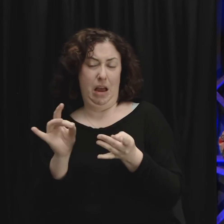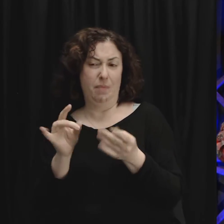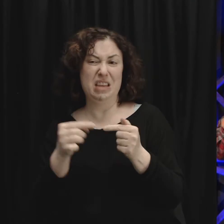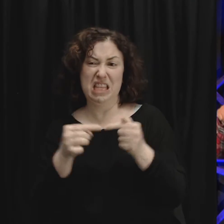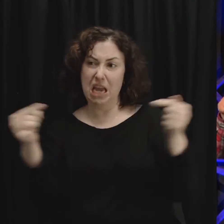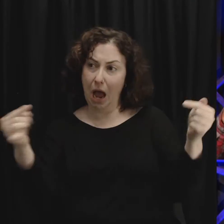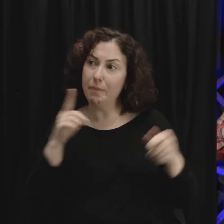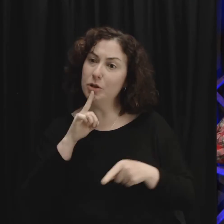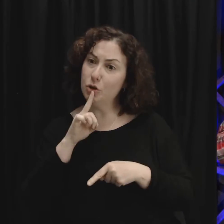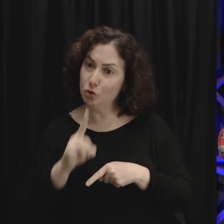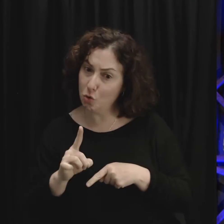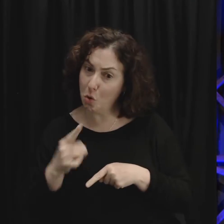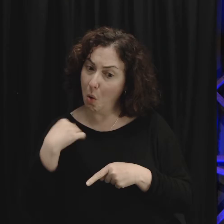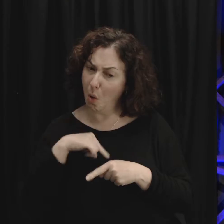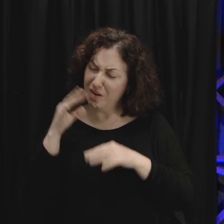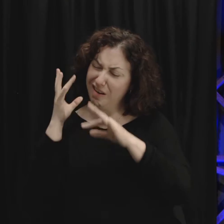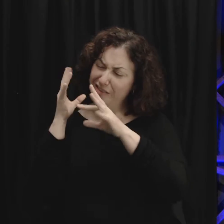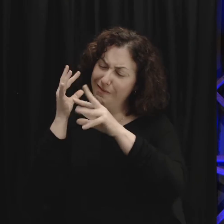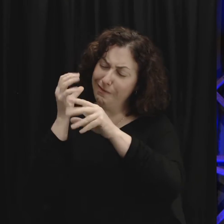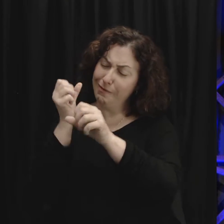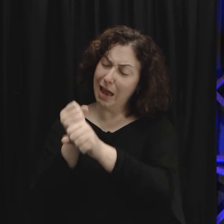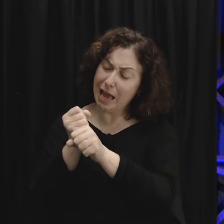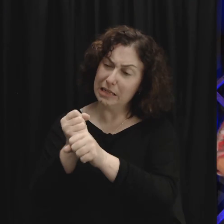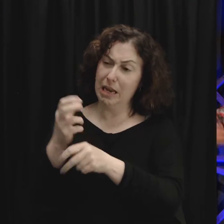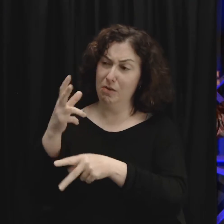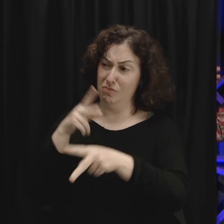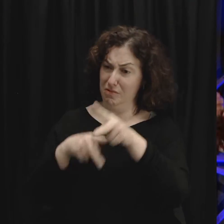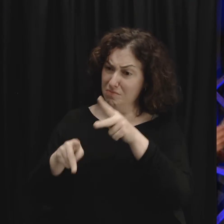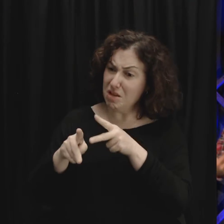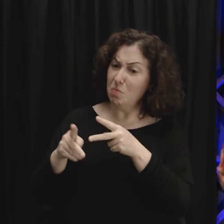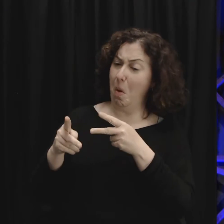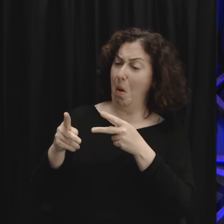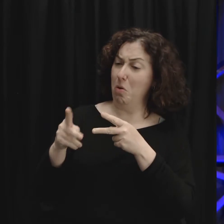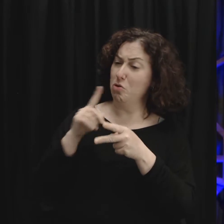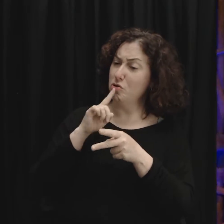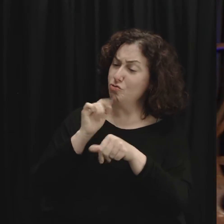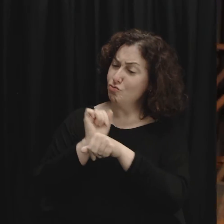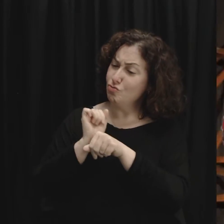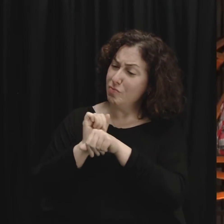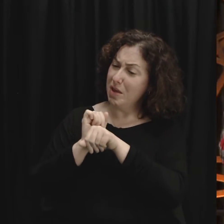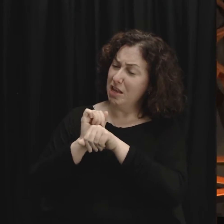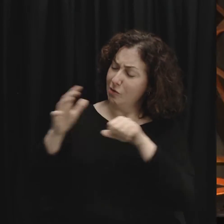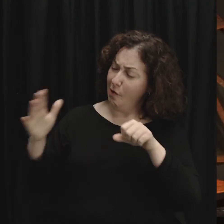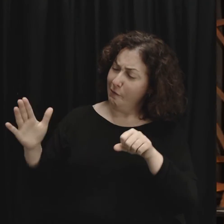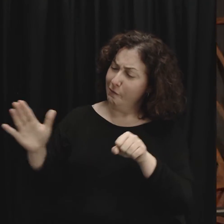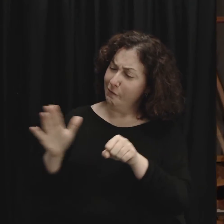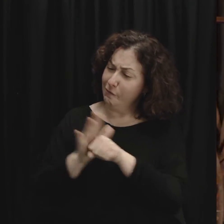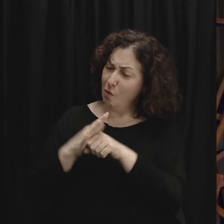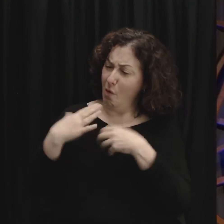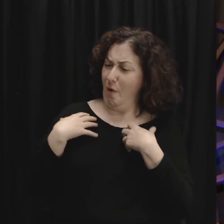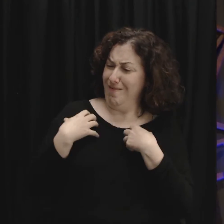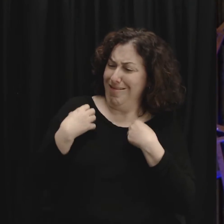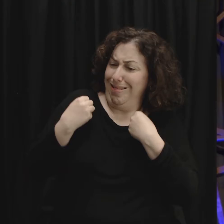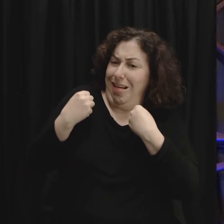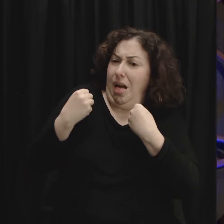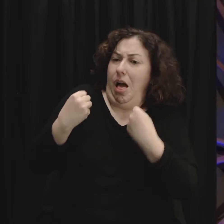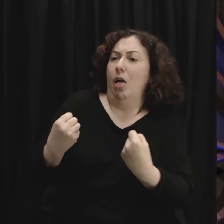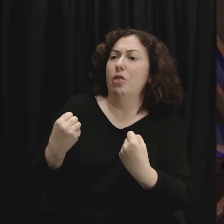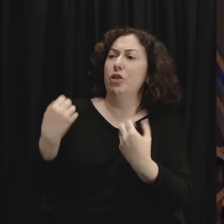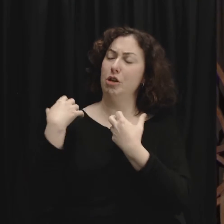true. We are drawn to people who have physically healthy bodies. Let me give you a for instance, in case you're missing what I'm saying. I'm